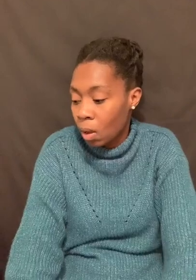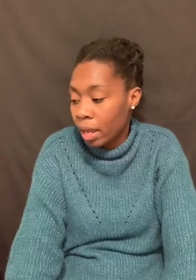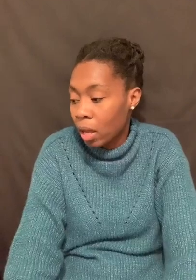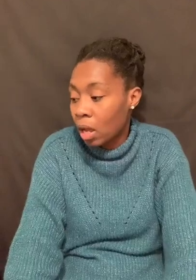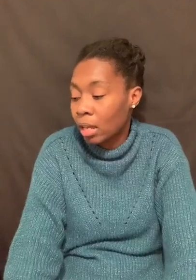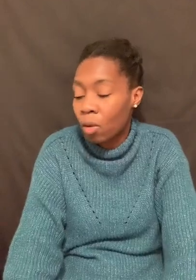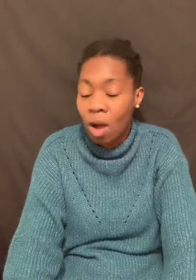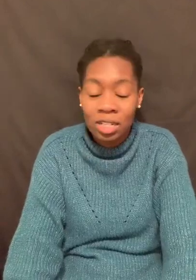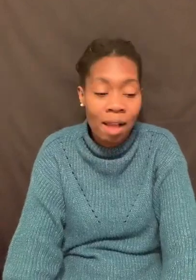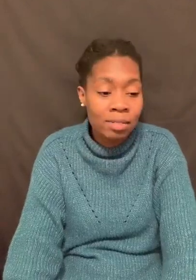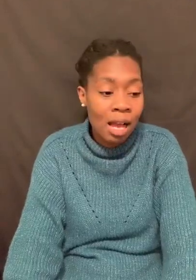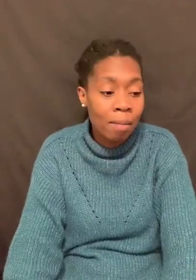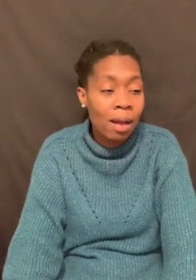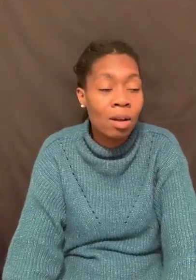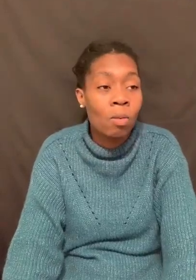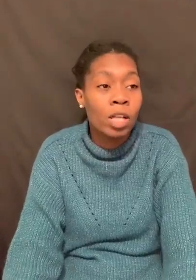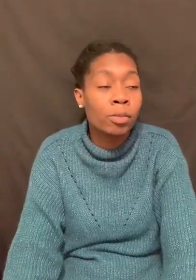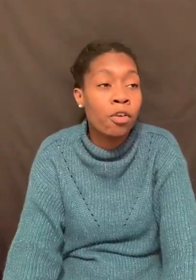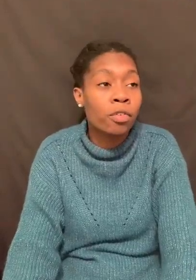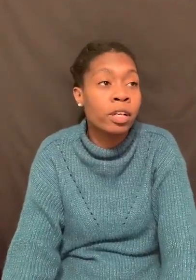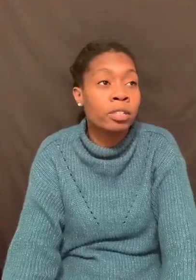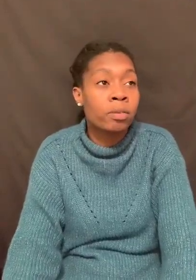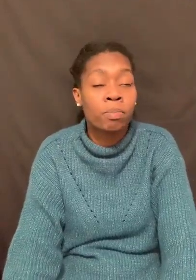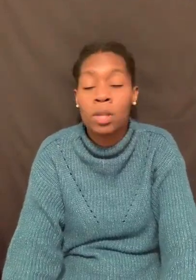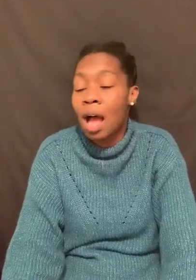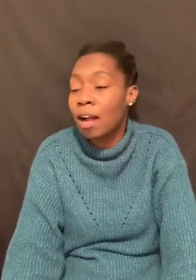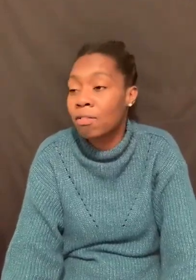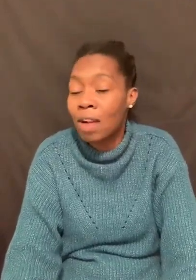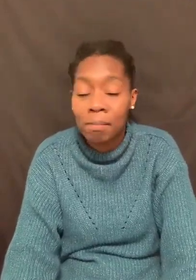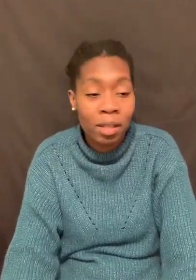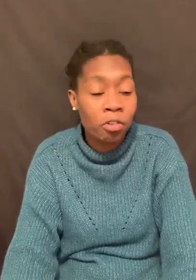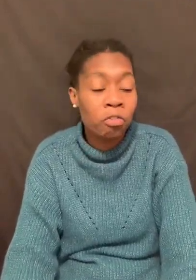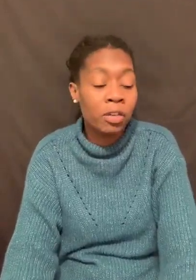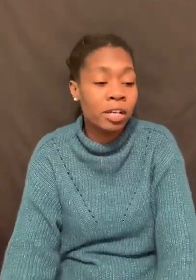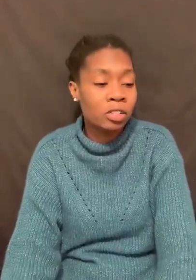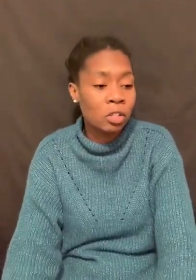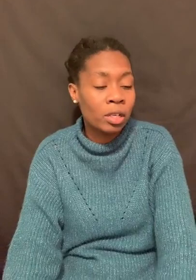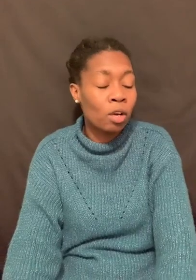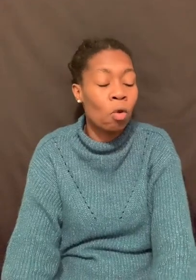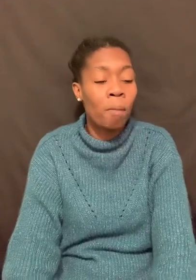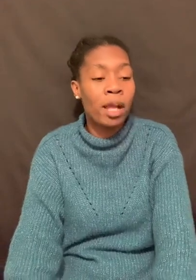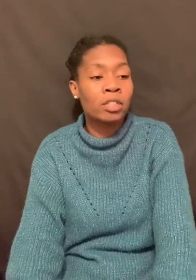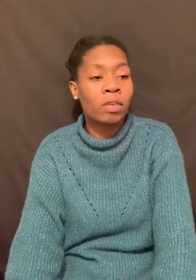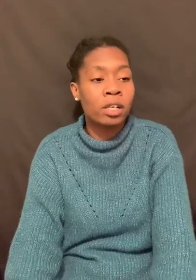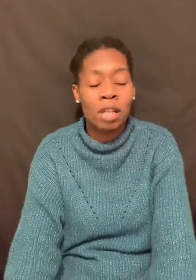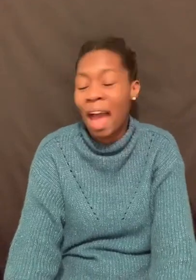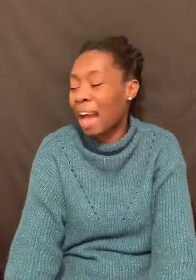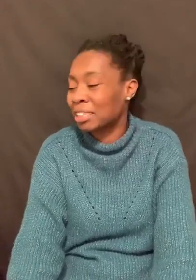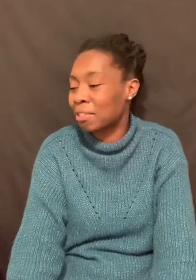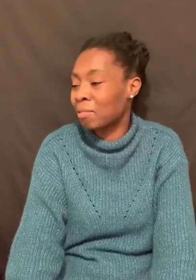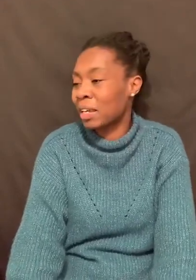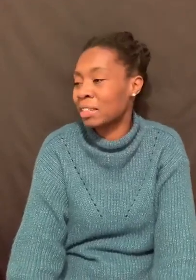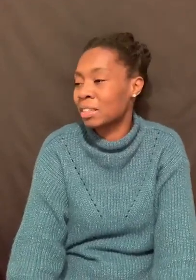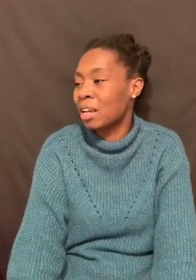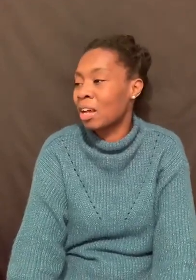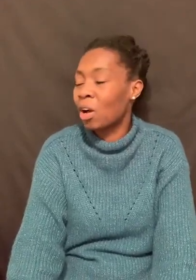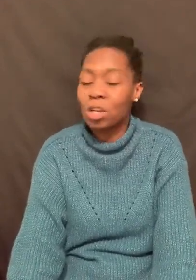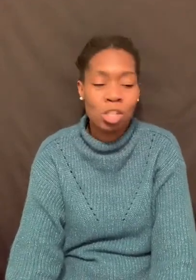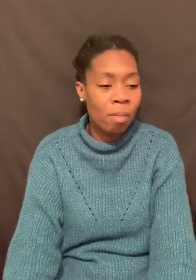Well, I can't watch Lifetime, but I could watch pure flicks and I could find me a little fix. You know, I need a romance fix, an action fix, or a